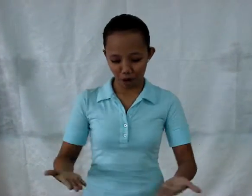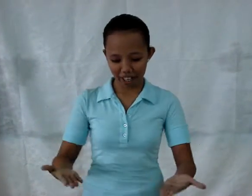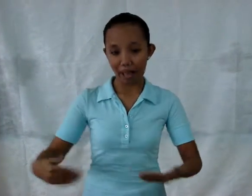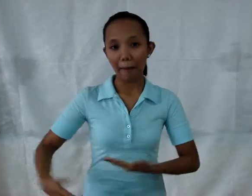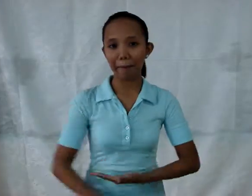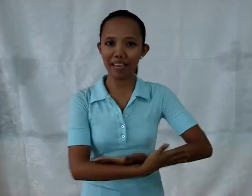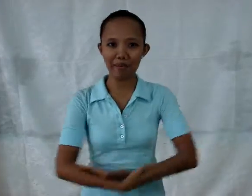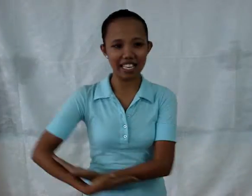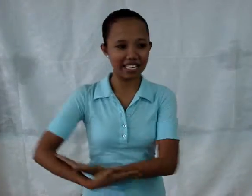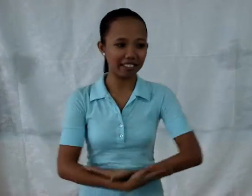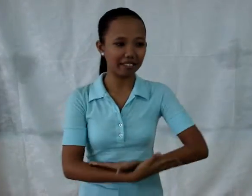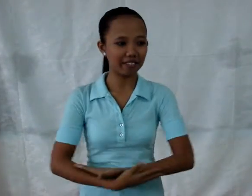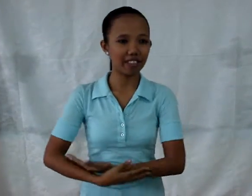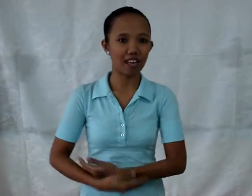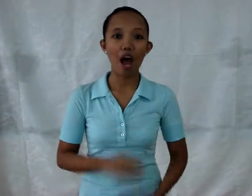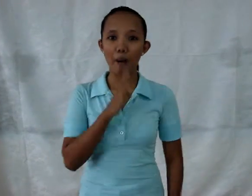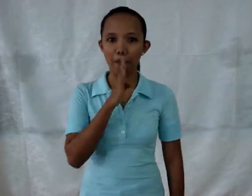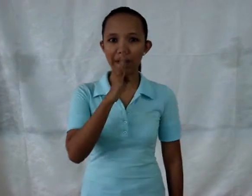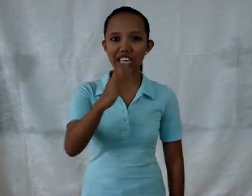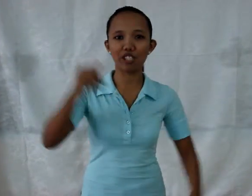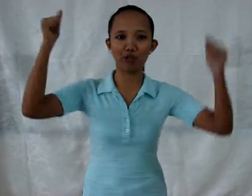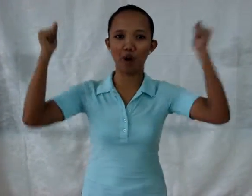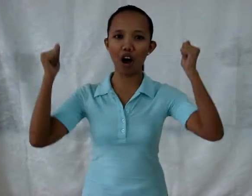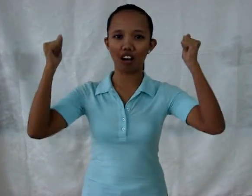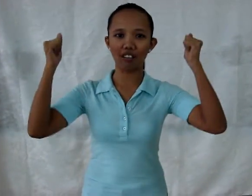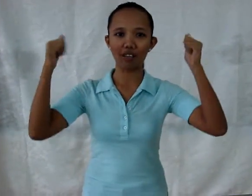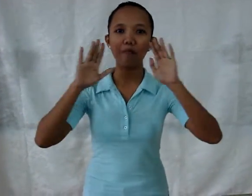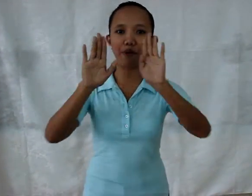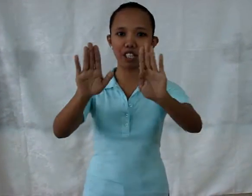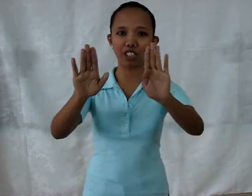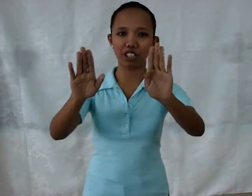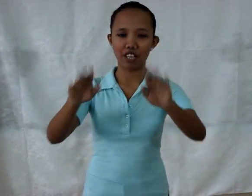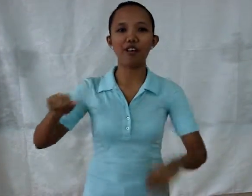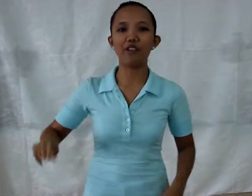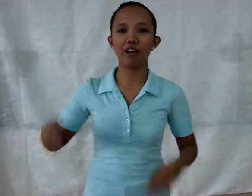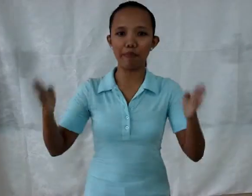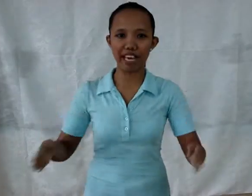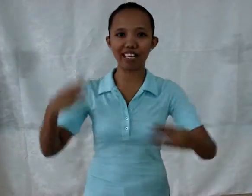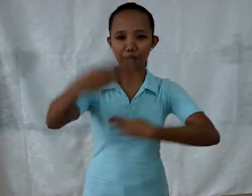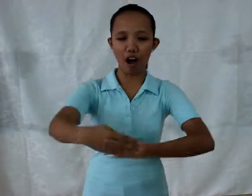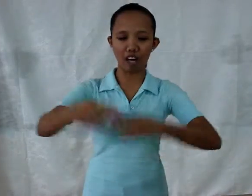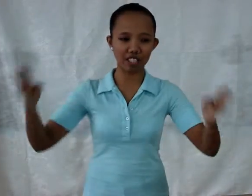baby. Be strong. Push the big box.